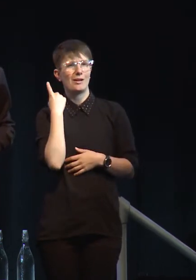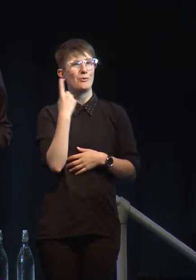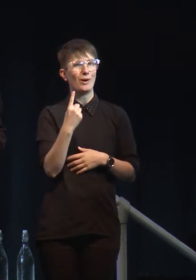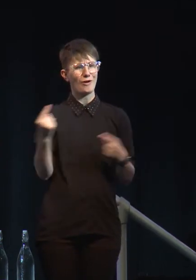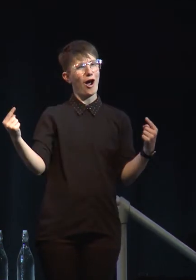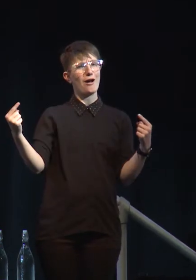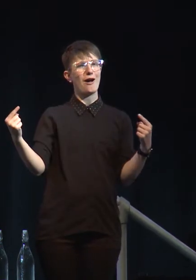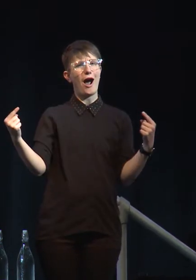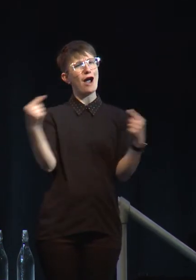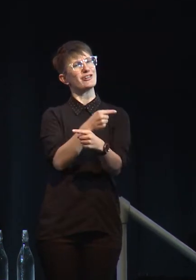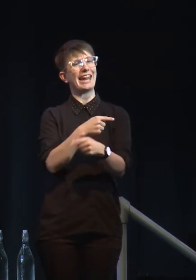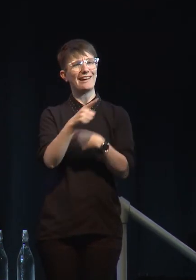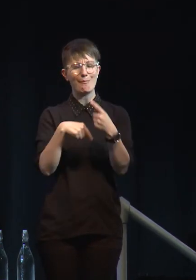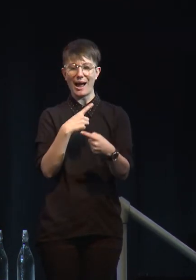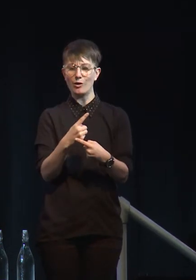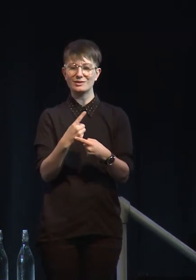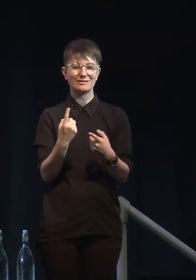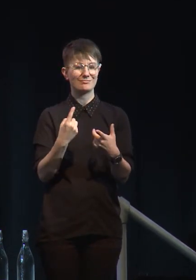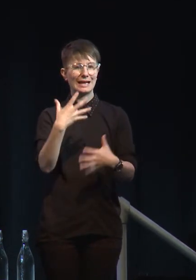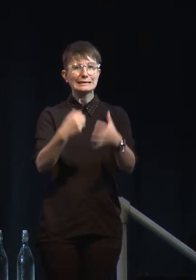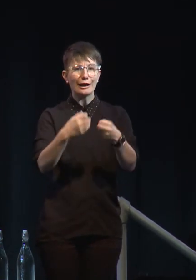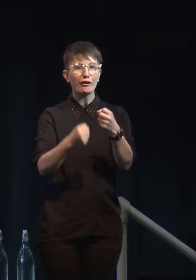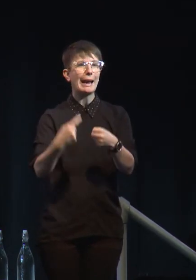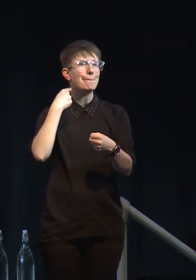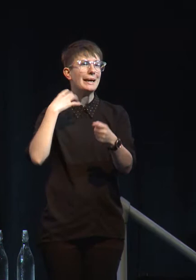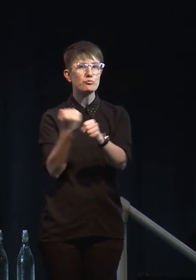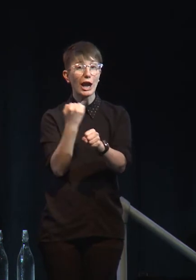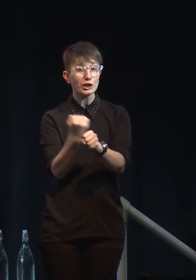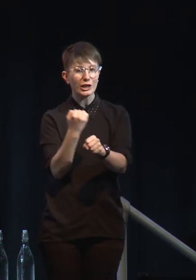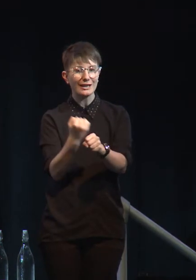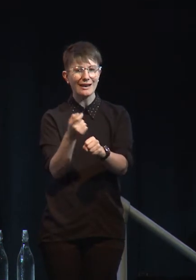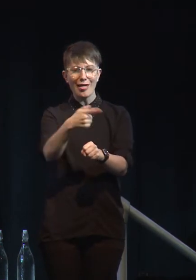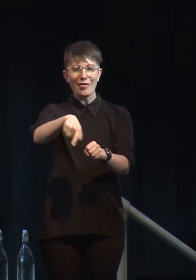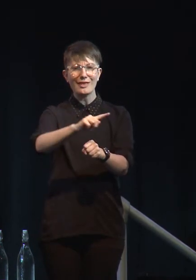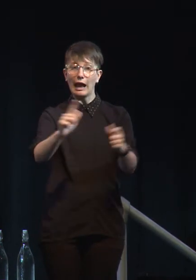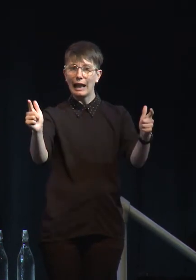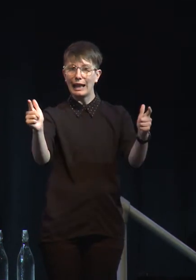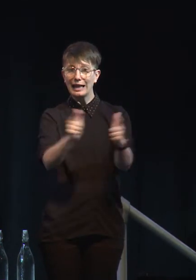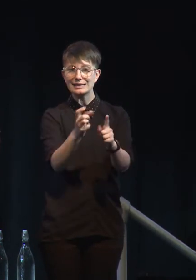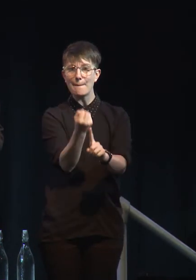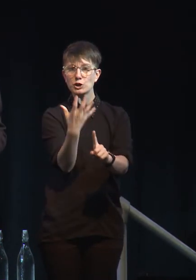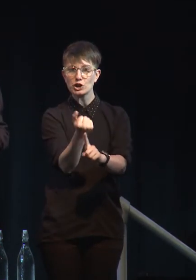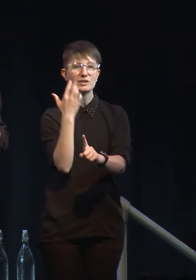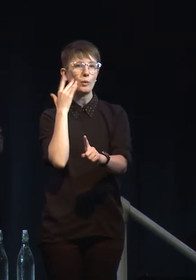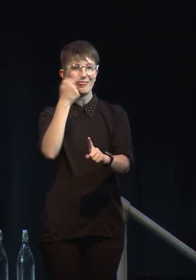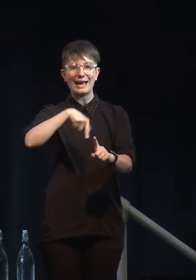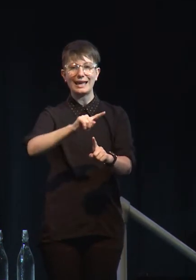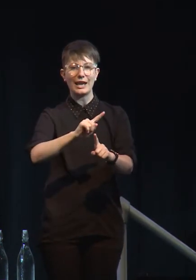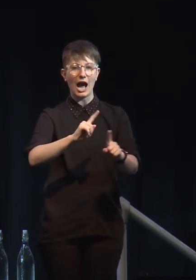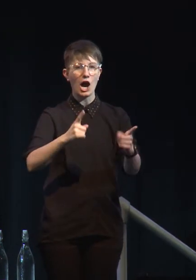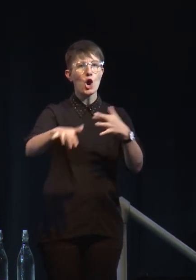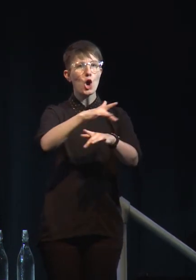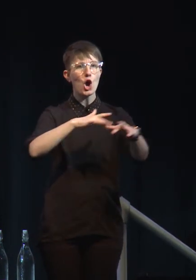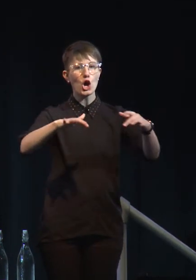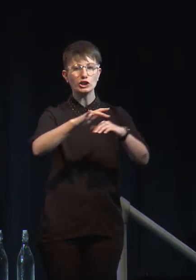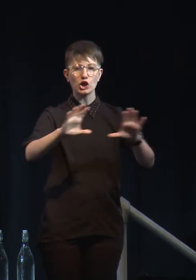production is that there's significantly less methane produced when they're in a herd home, you know, which is such a wonderfully